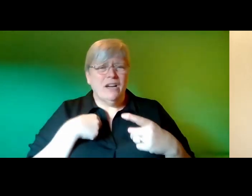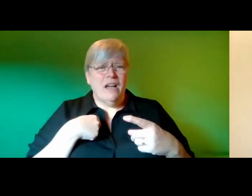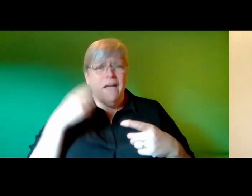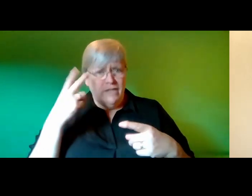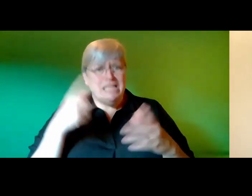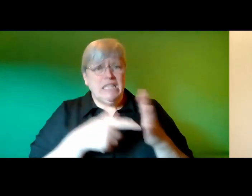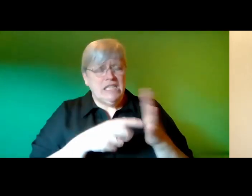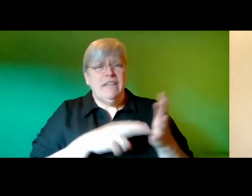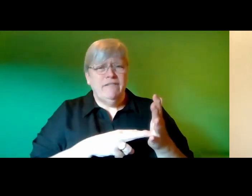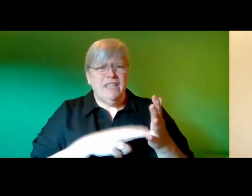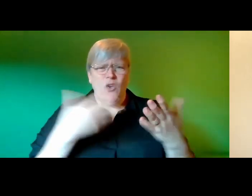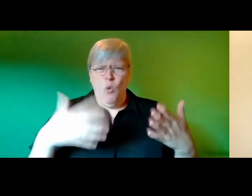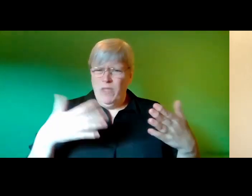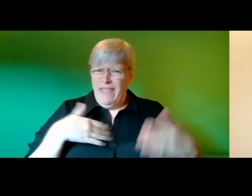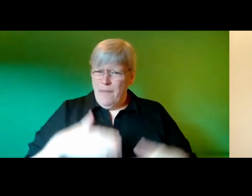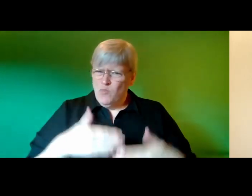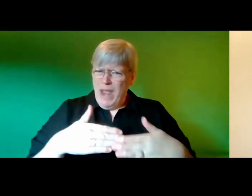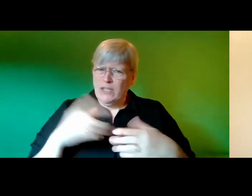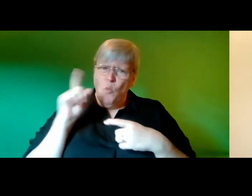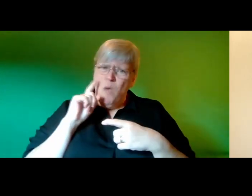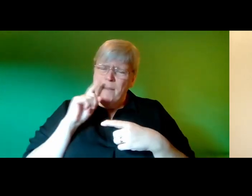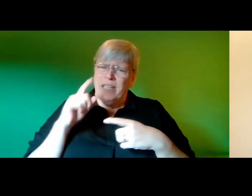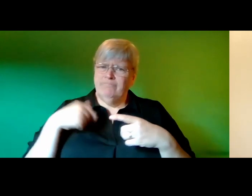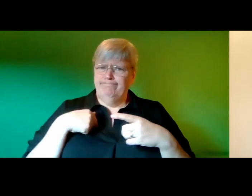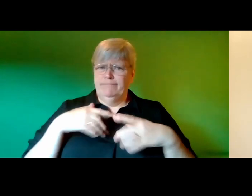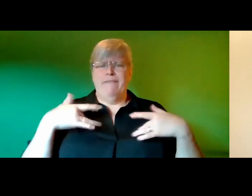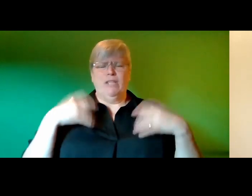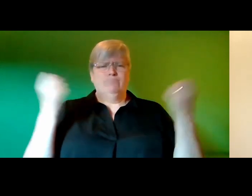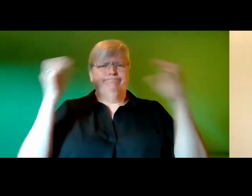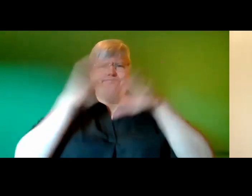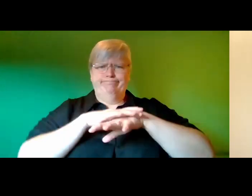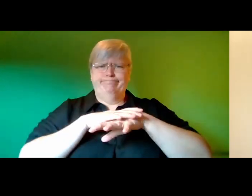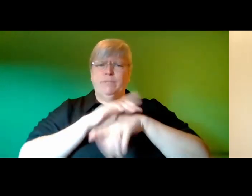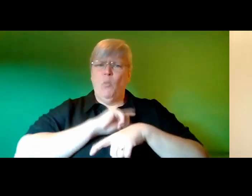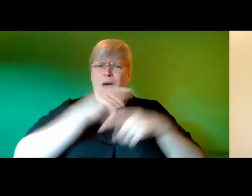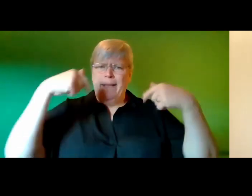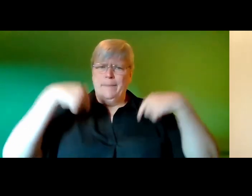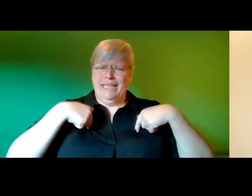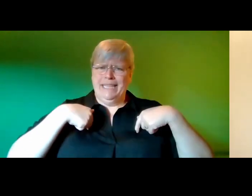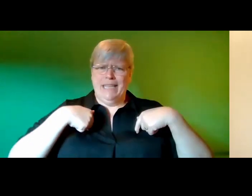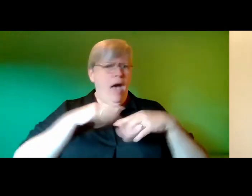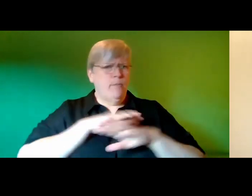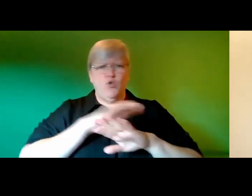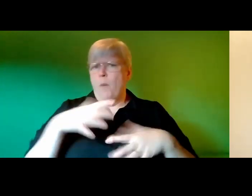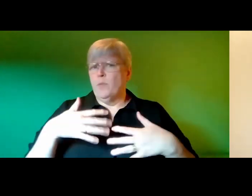but only for pregnant women so i'm a bit confused i'm almost certain i'm not pregnant